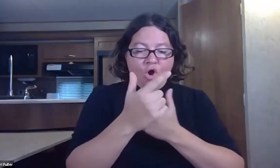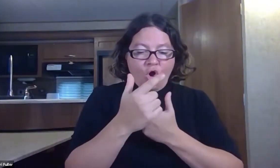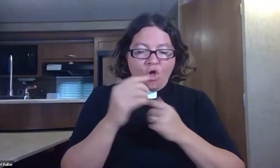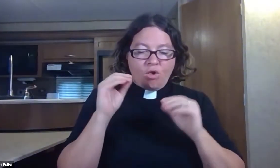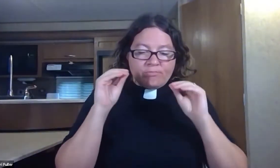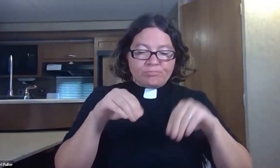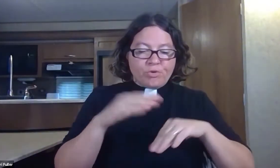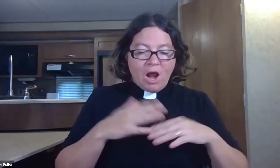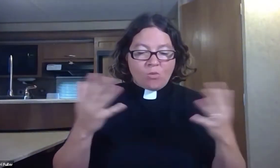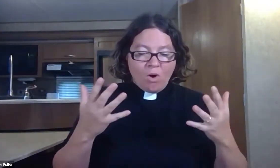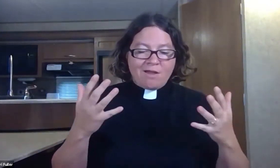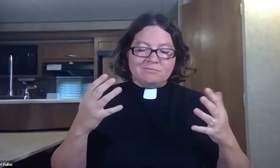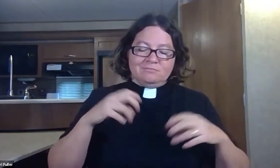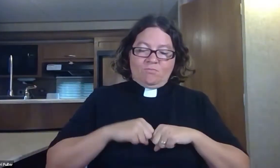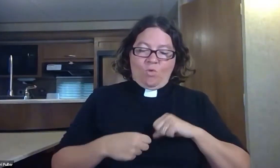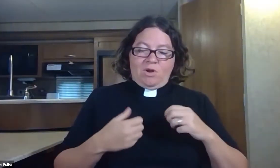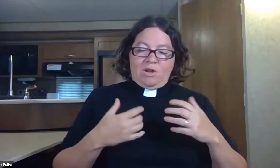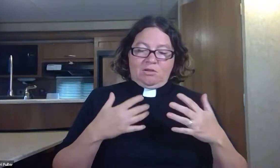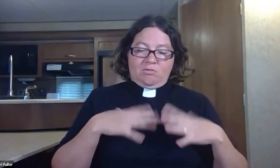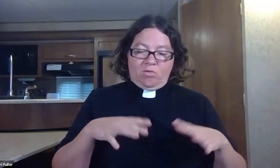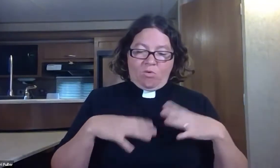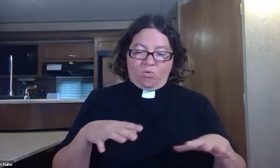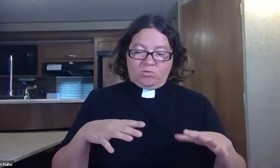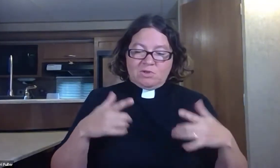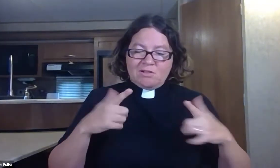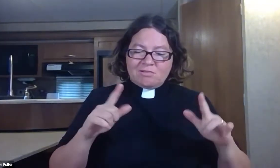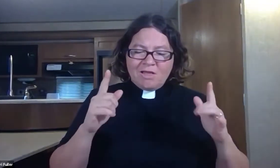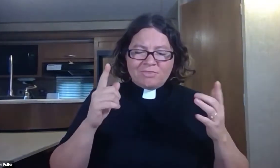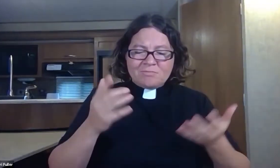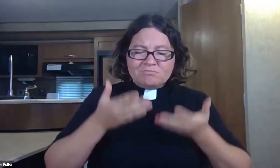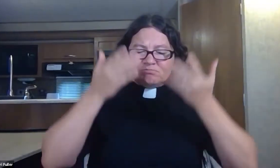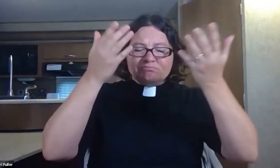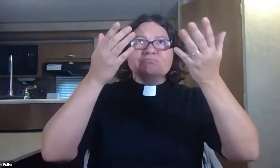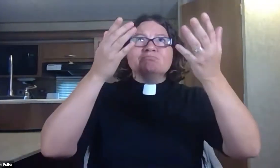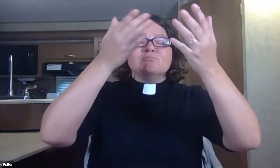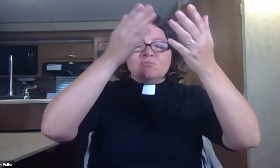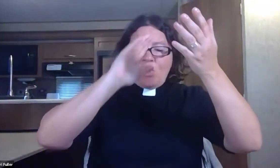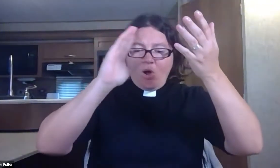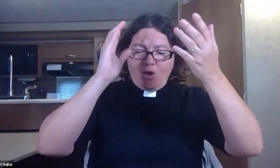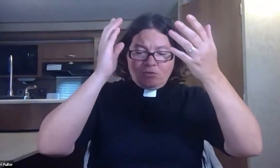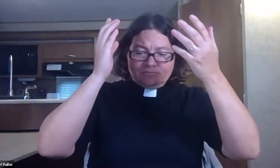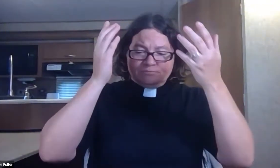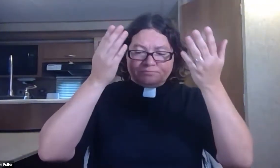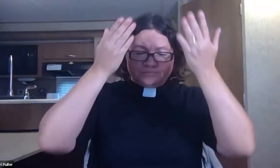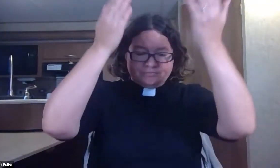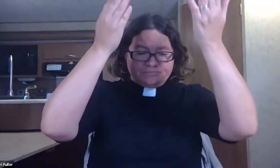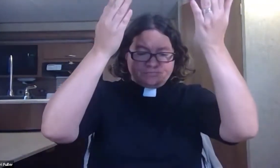Let humans and animals alike put on mourning clothes, and let them call upon God forcefully,